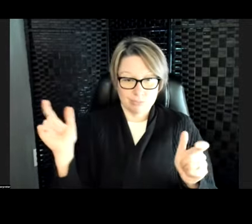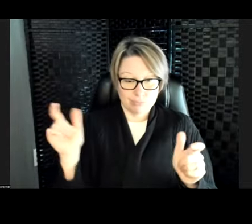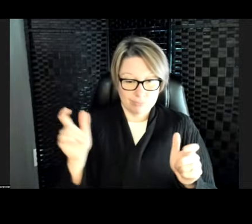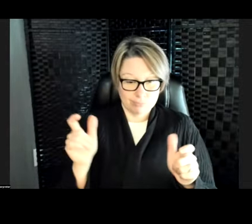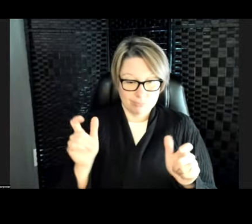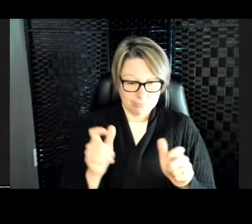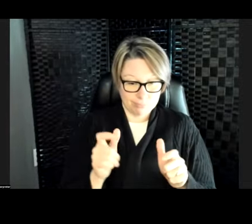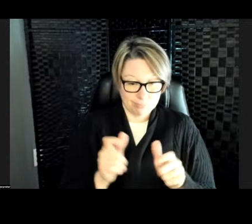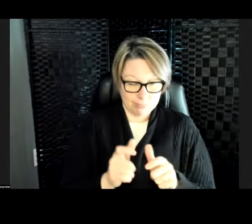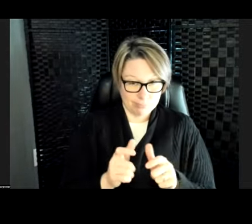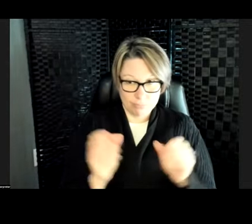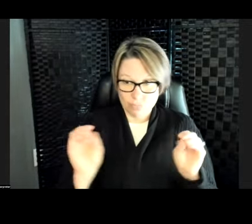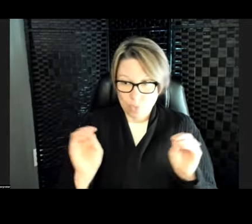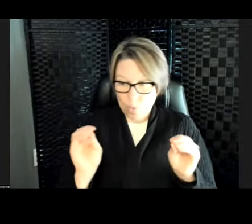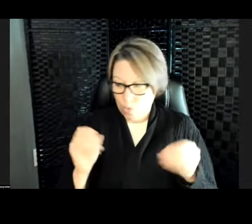as their habitat shrinks.